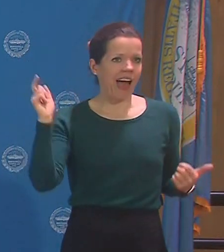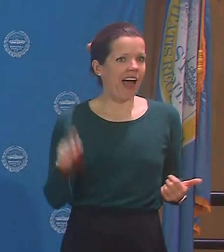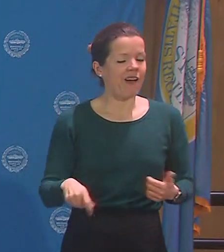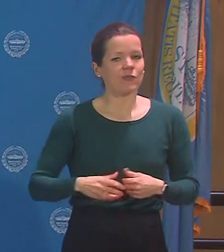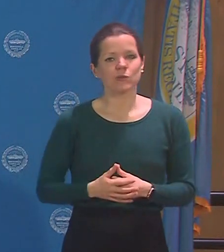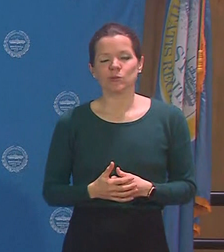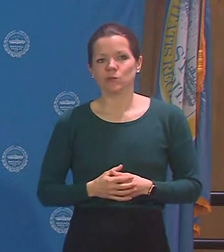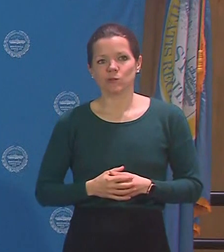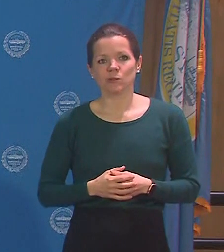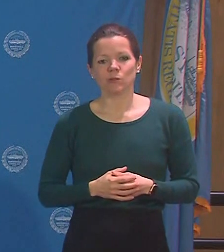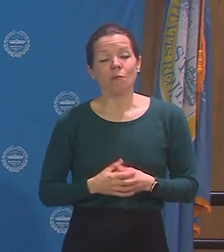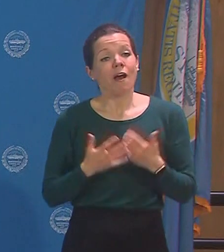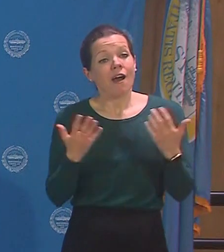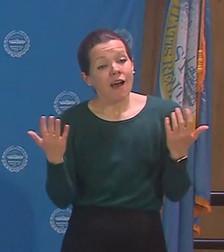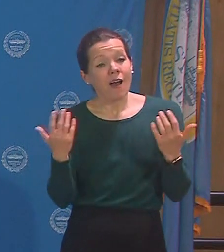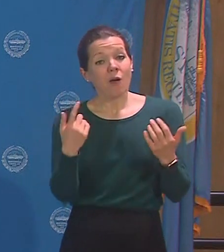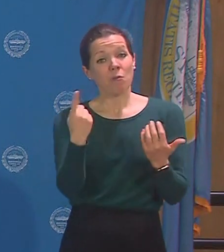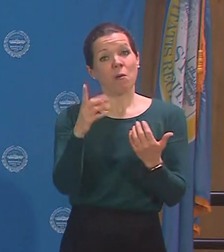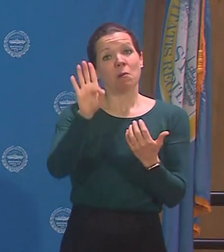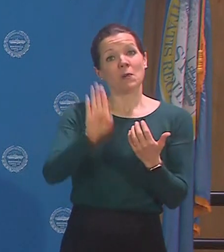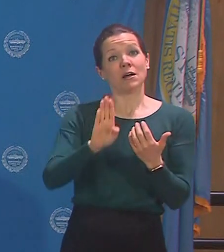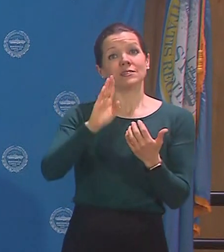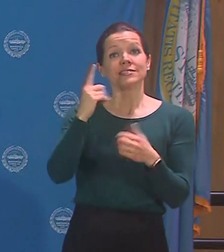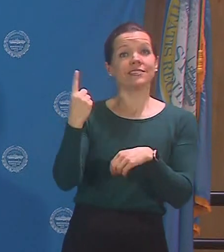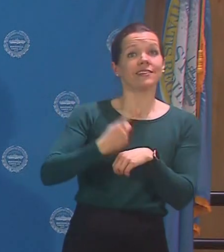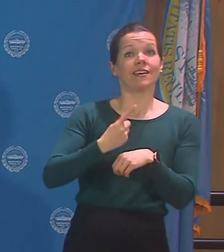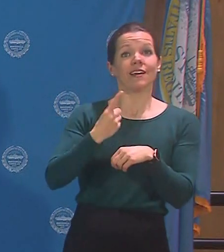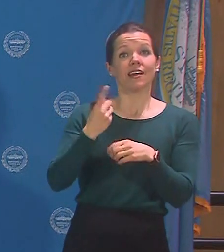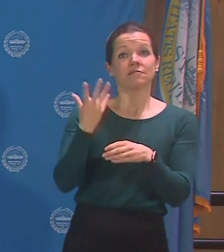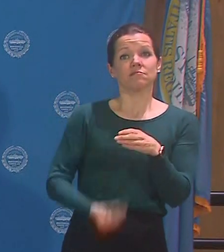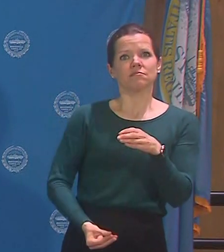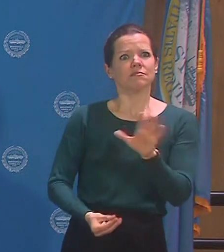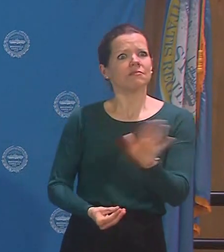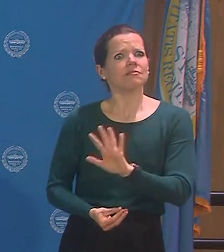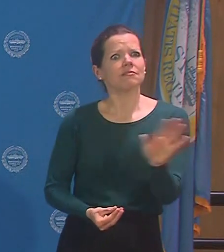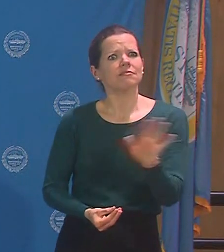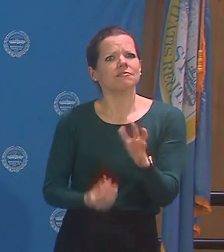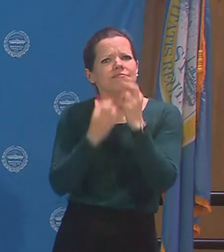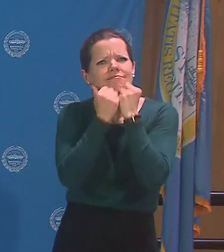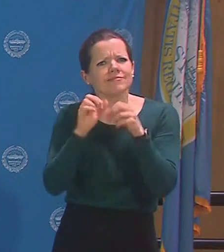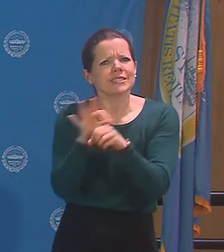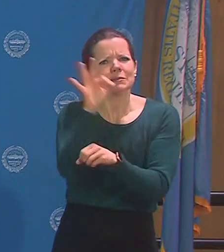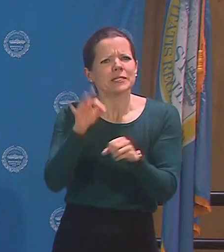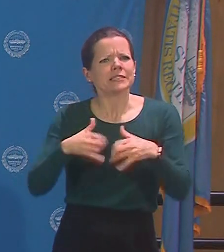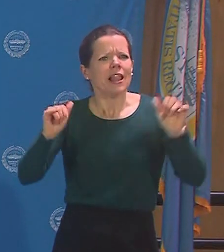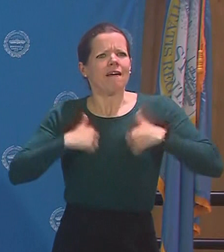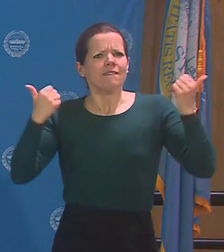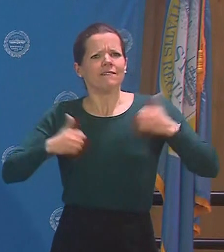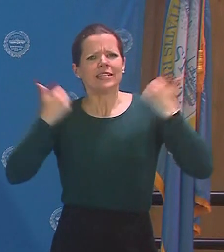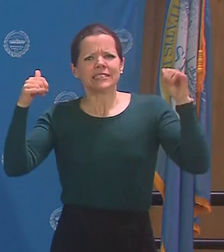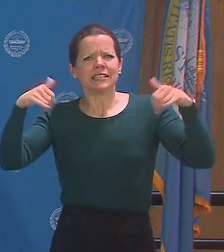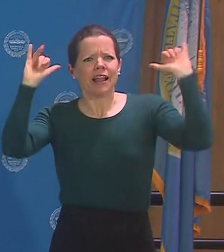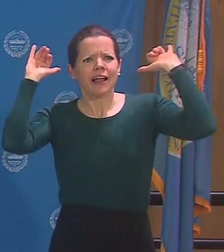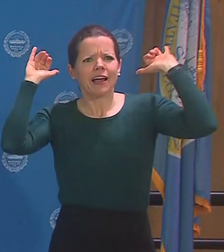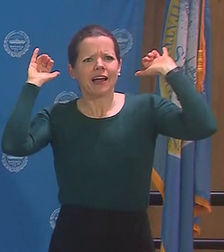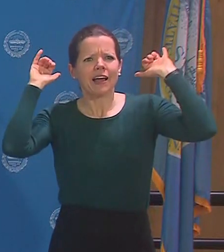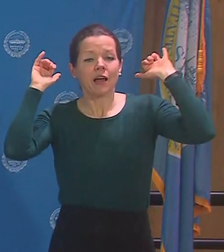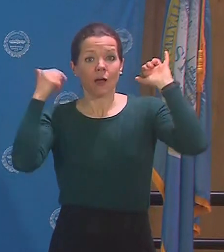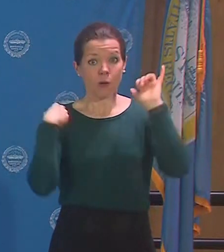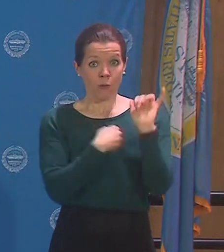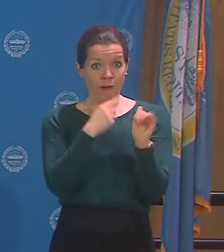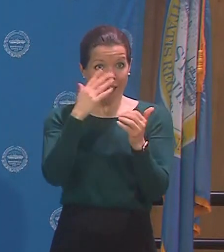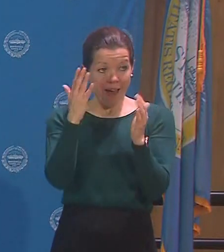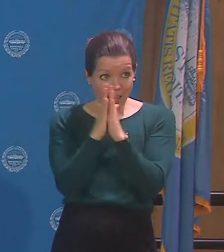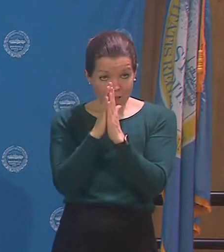the positive impact that people can make this year will be bigger than ever. We're calling on people of Boston to do